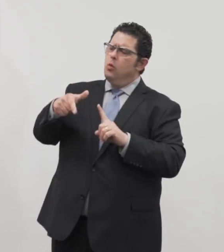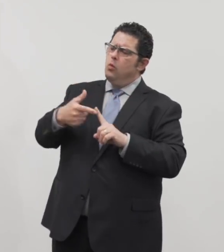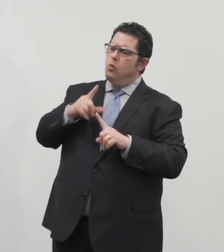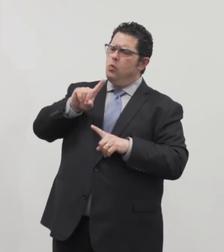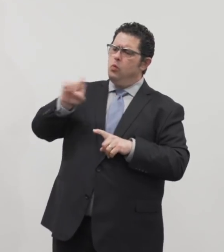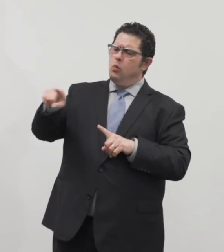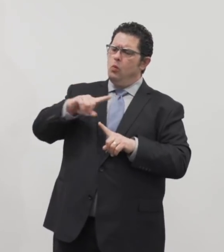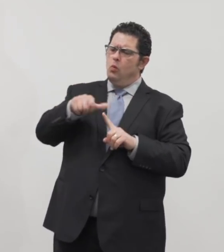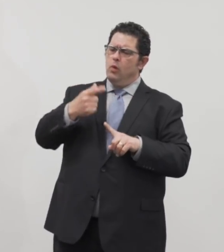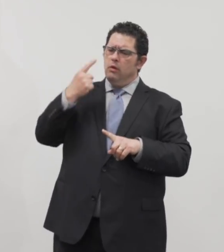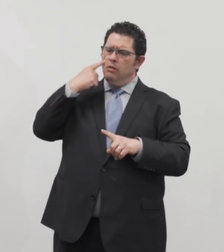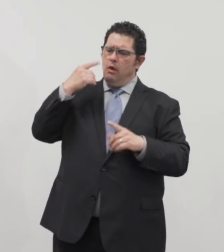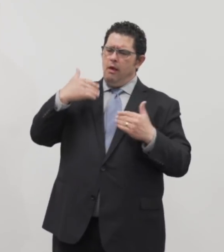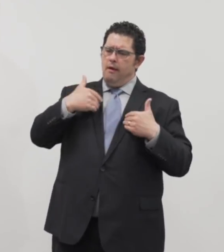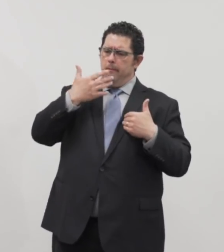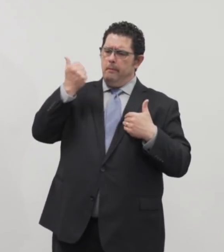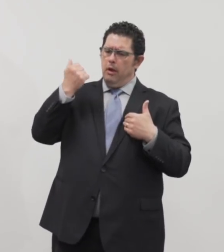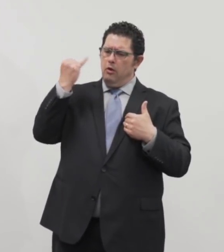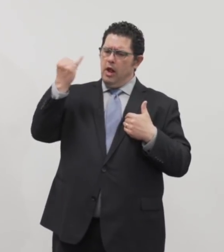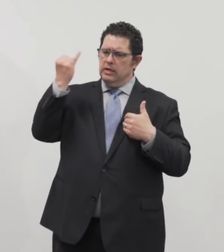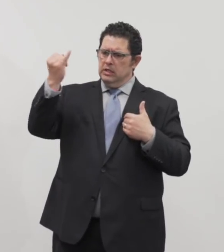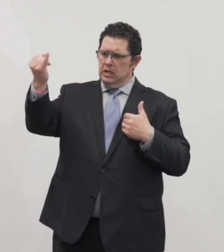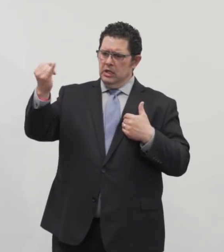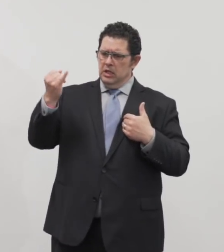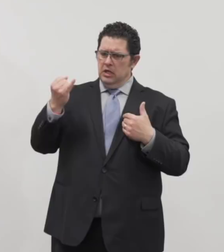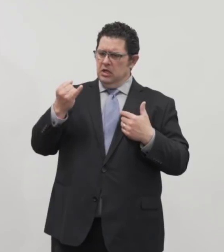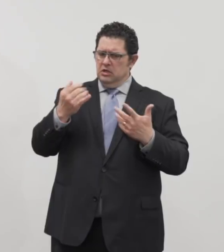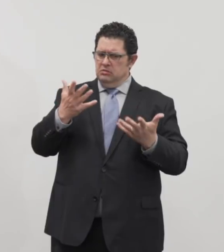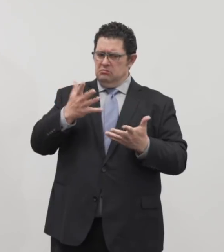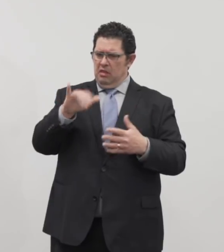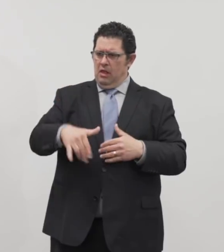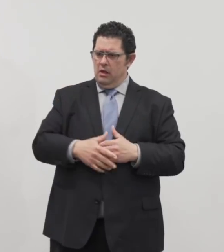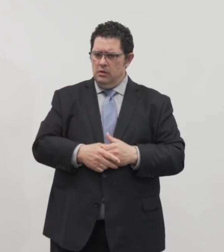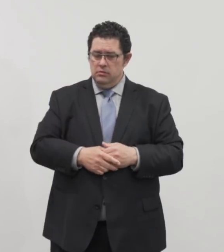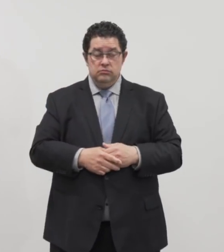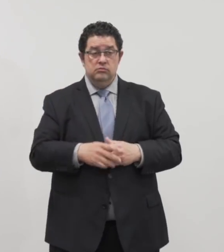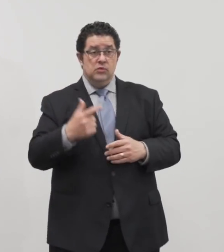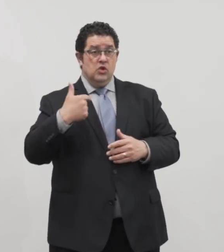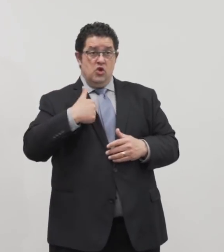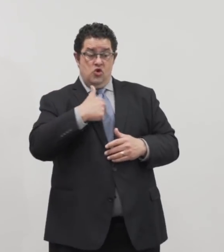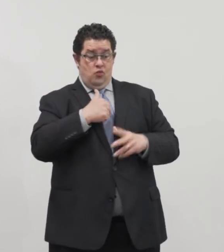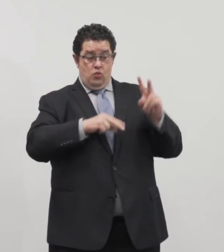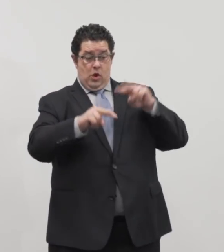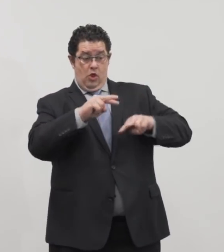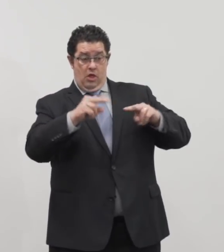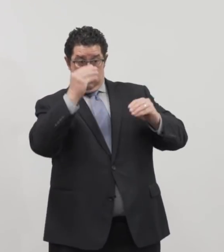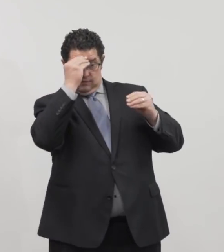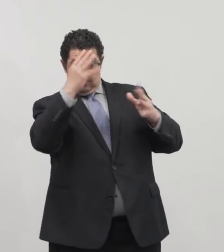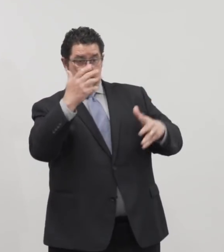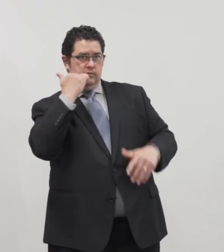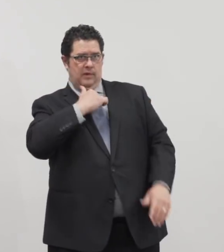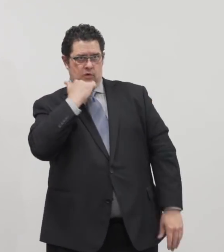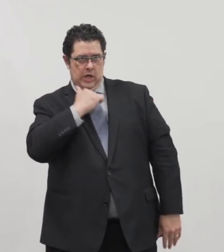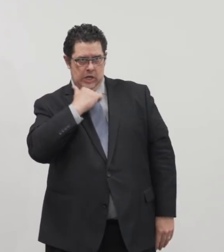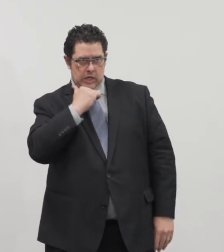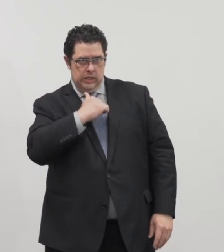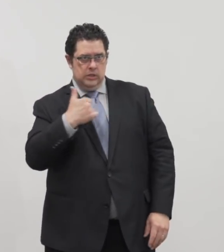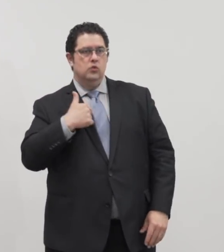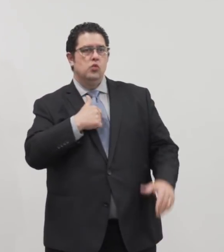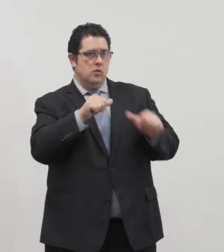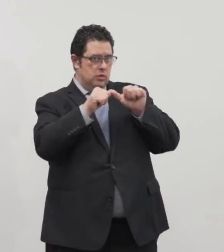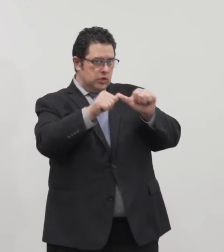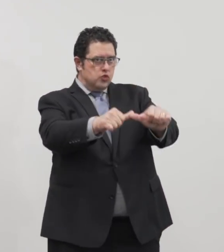idea or another assessment? Well, we watch the data every day. And we will continue to do that.